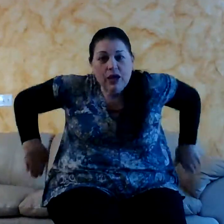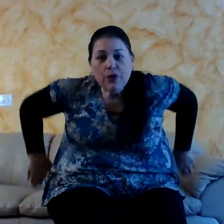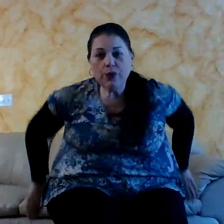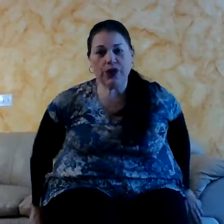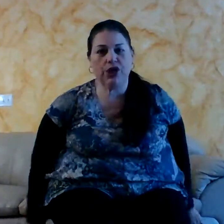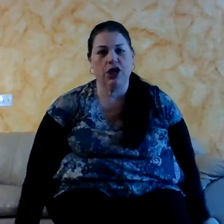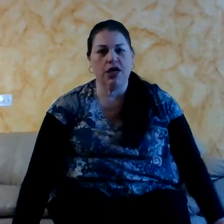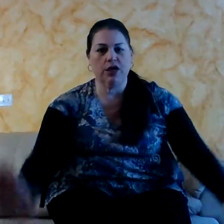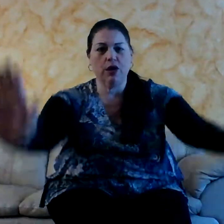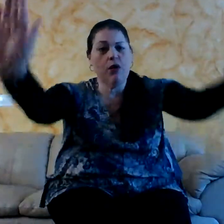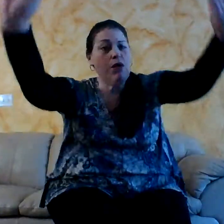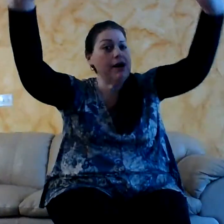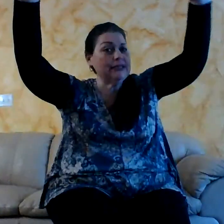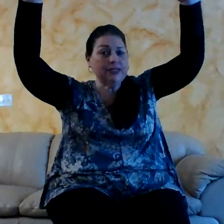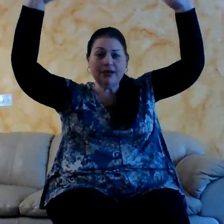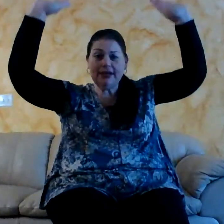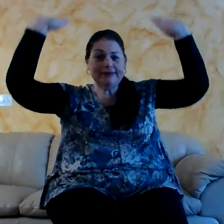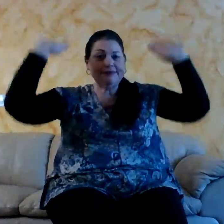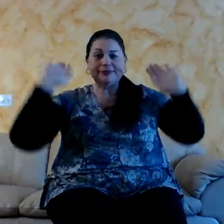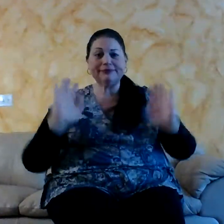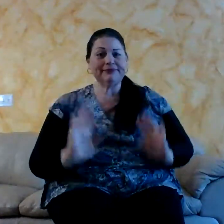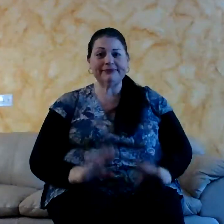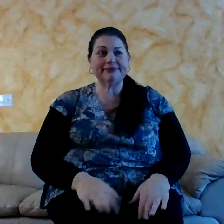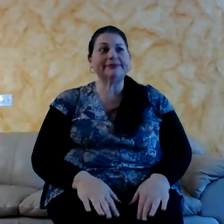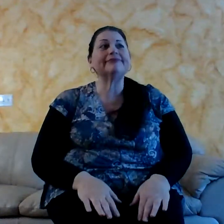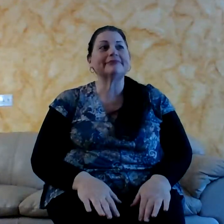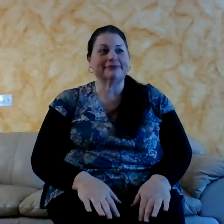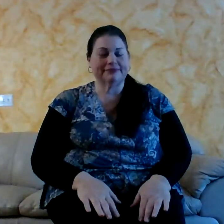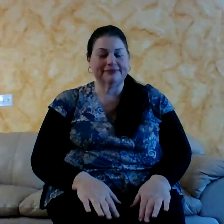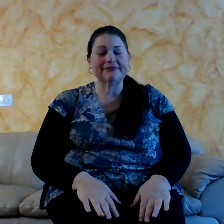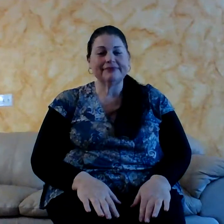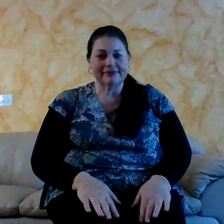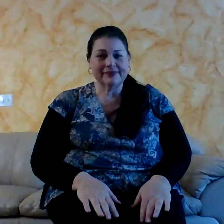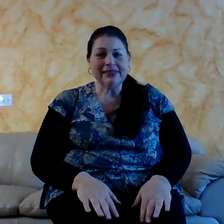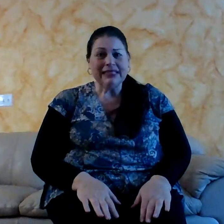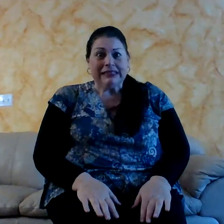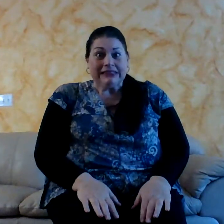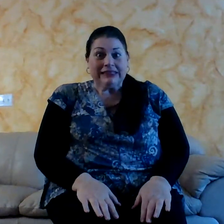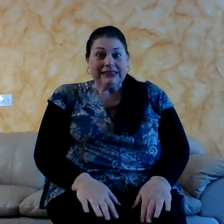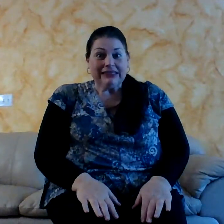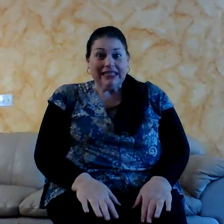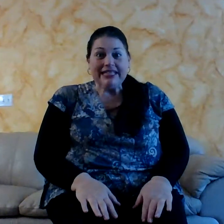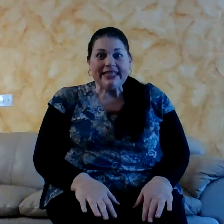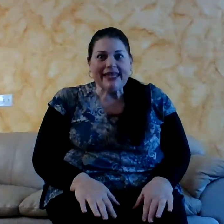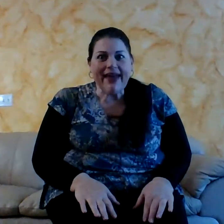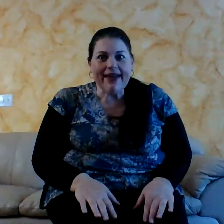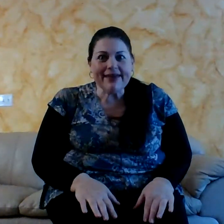it. We can't go under it. We're just going to have to go into it. Into the cave.